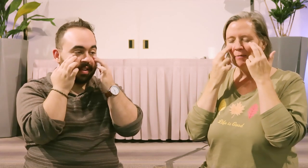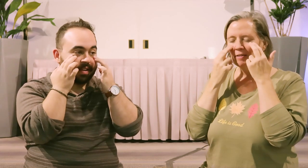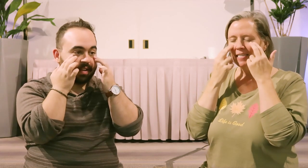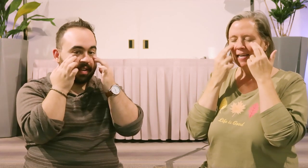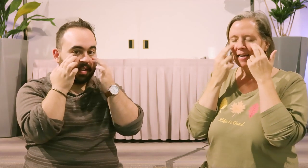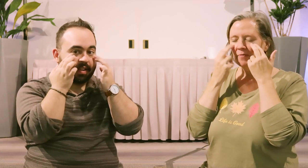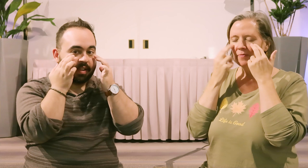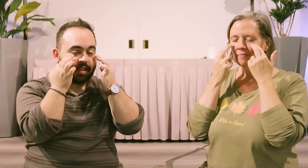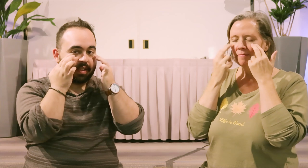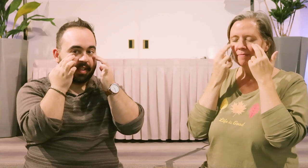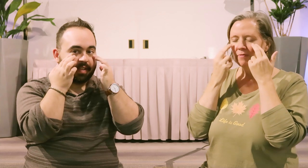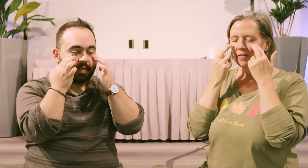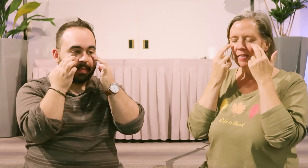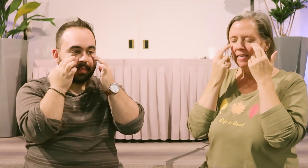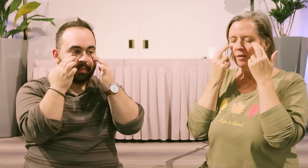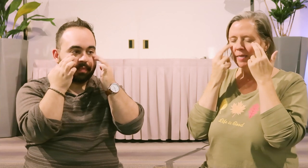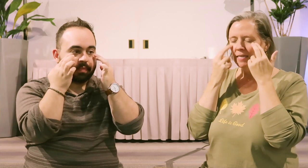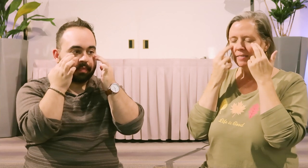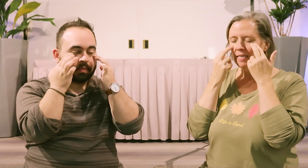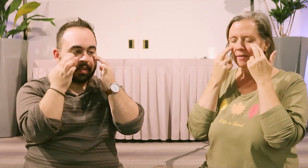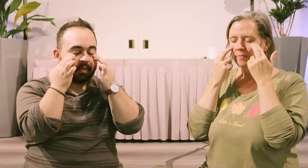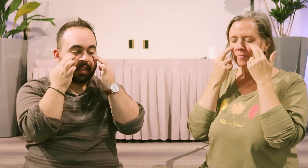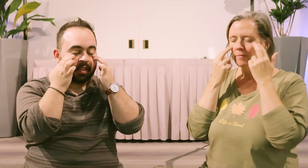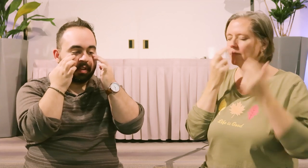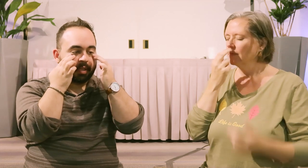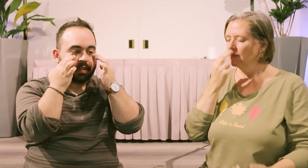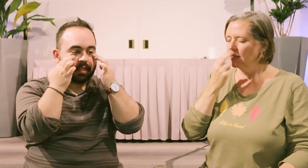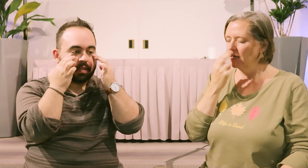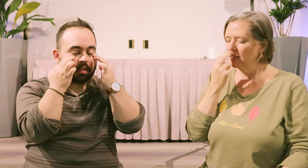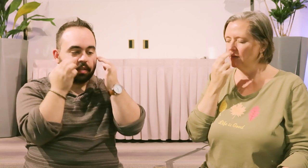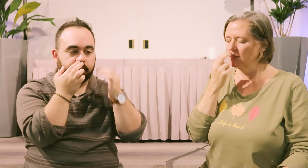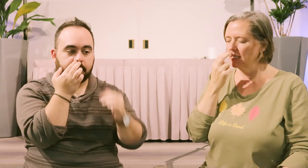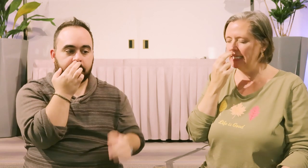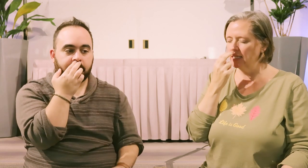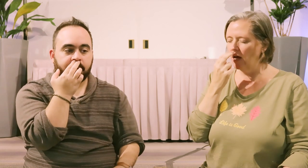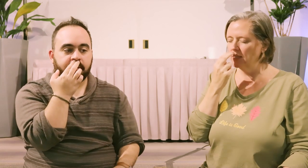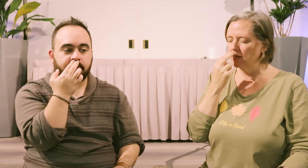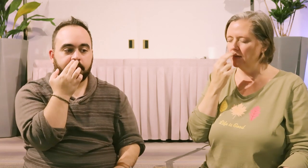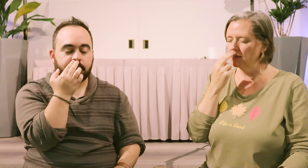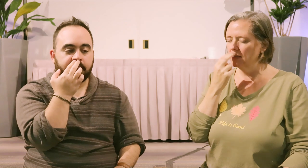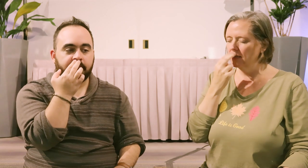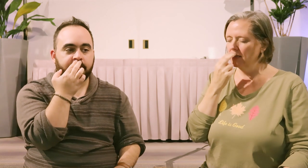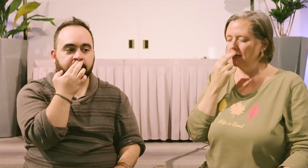under the eye. Uh-huh. Feeling a little bit guilty. Feeling a little bit guilty. Under the nose. Seeing the obstacles. Seeing the obstacles.